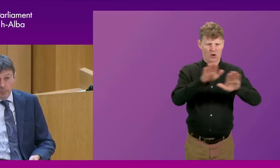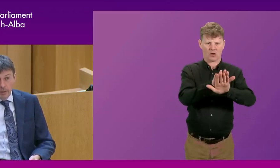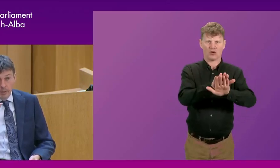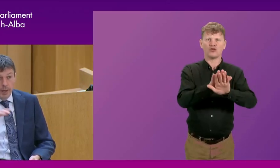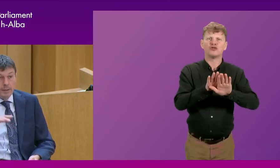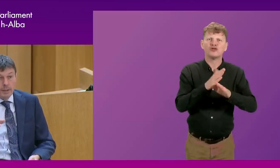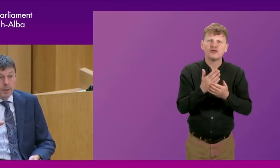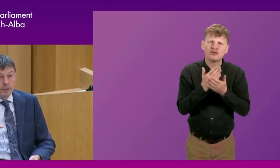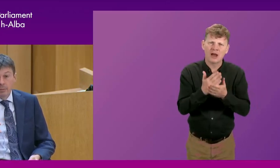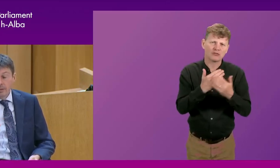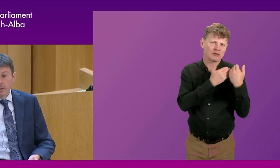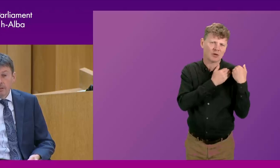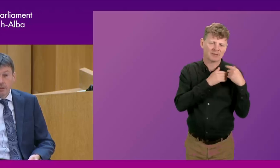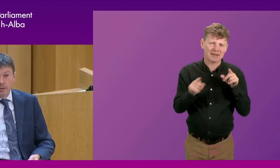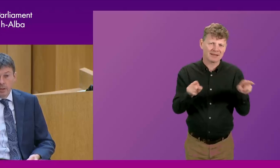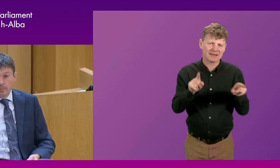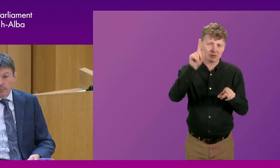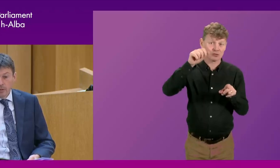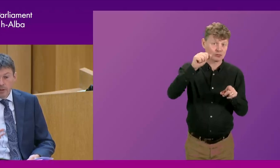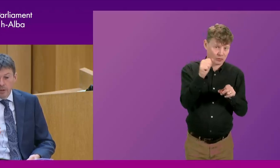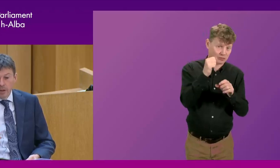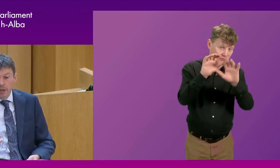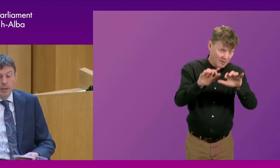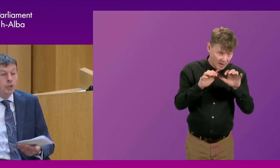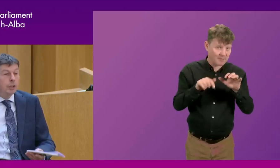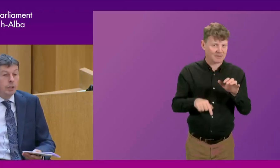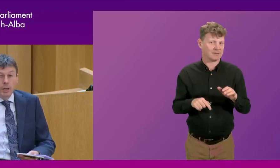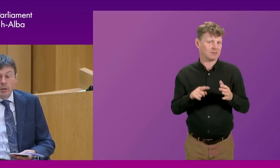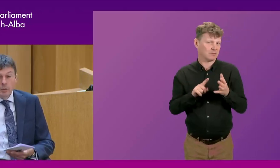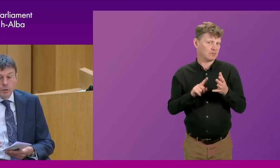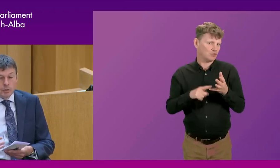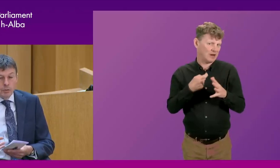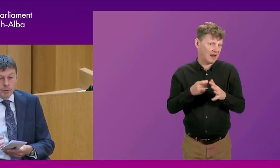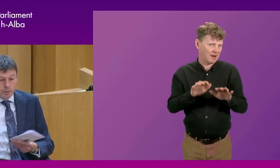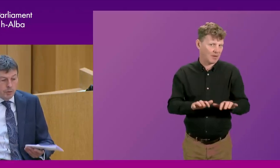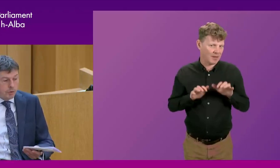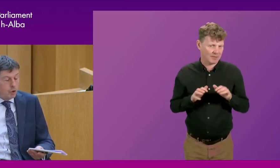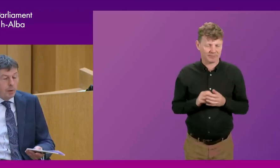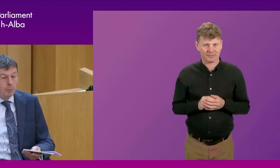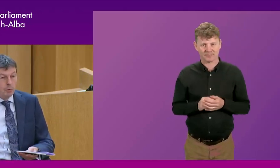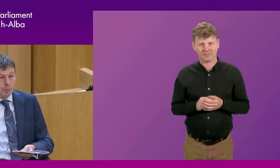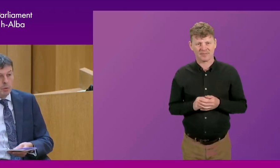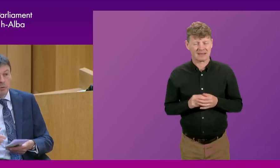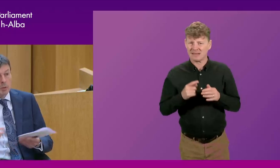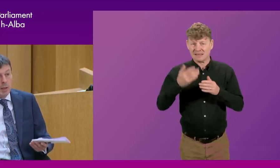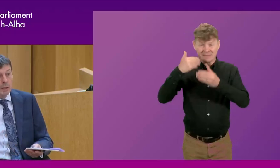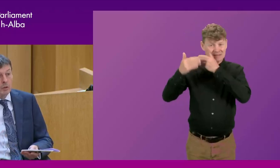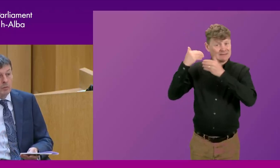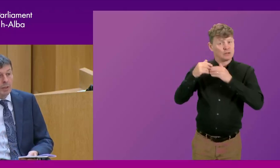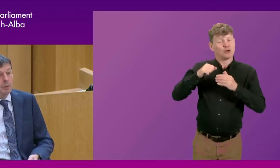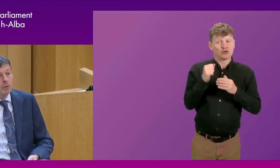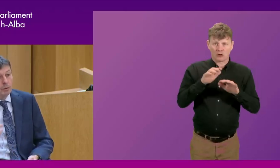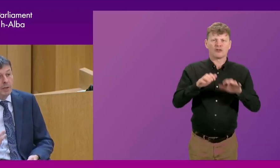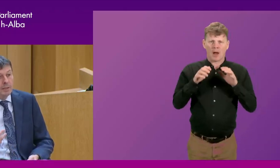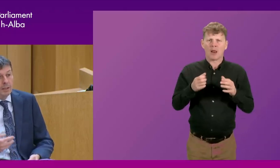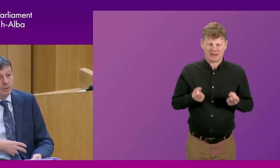And the idea behind them is that initially, the Scottish Parliament was responsible for spending lots